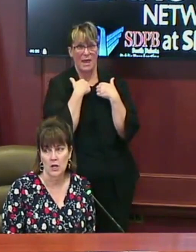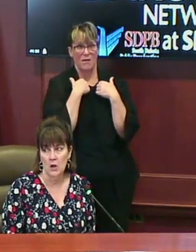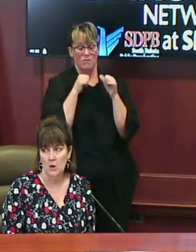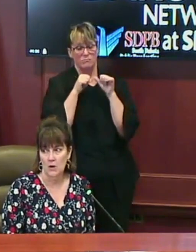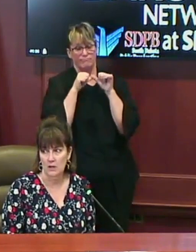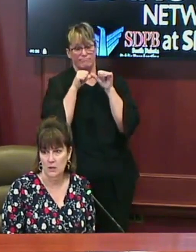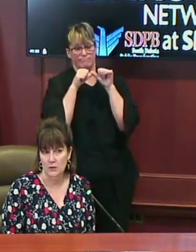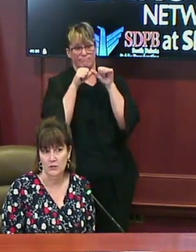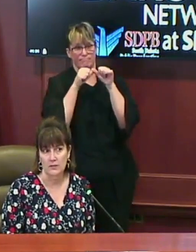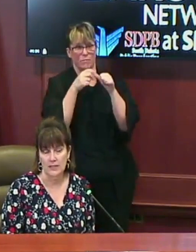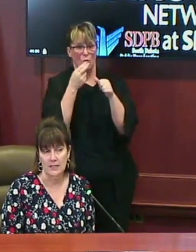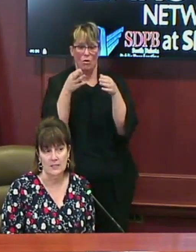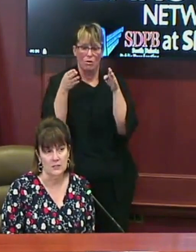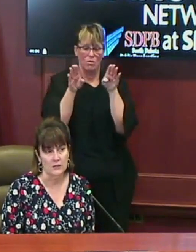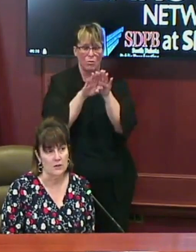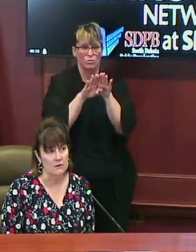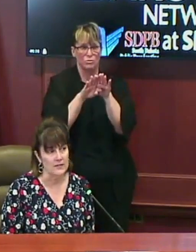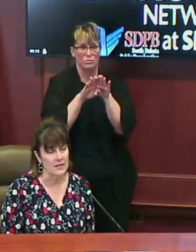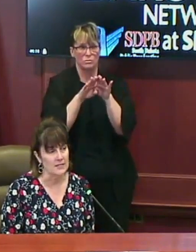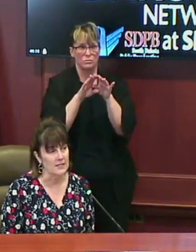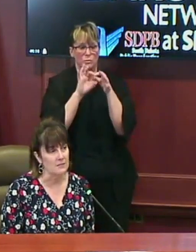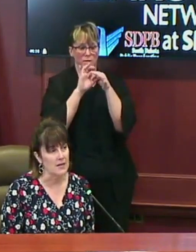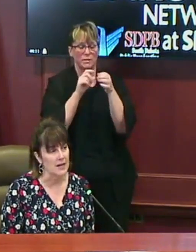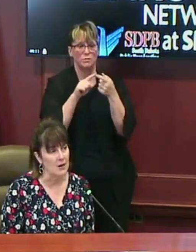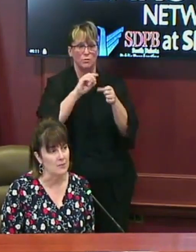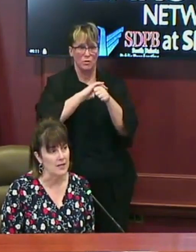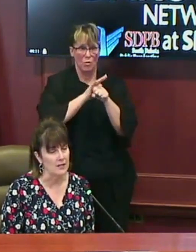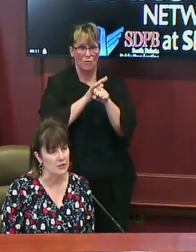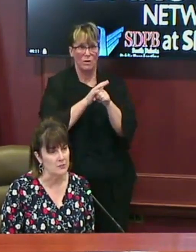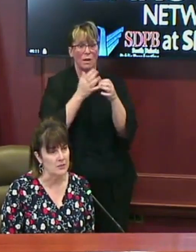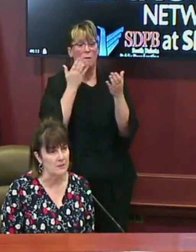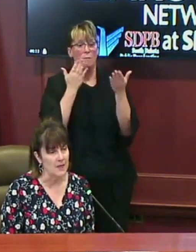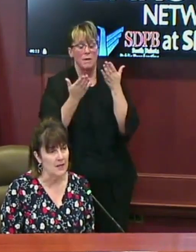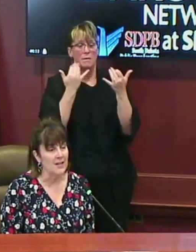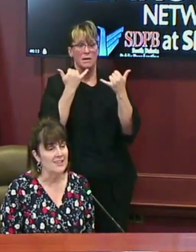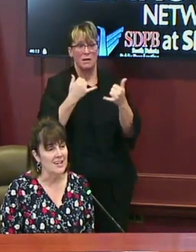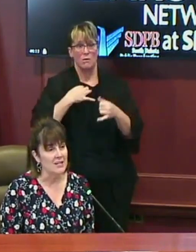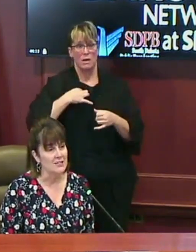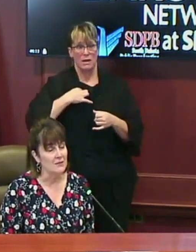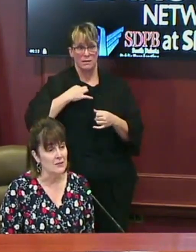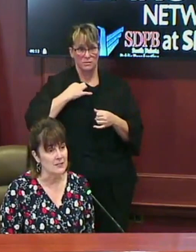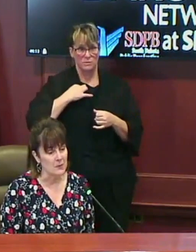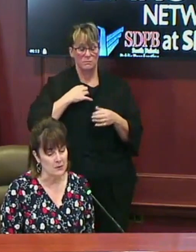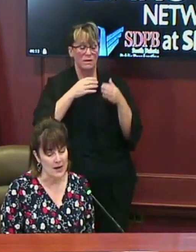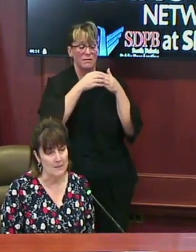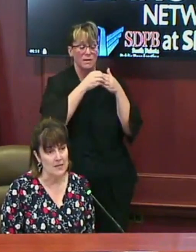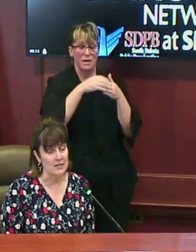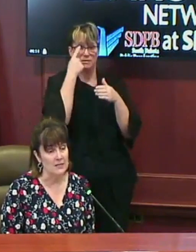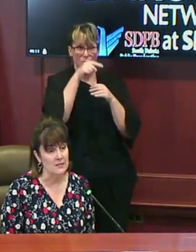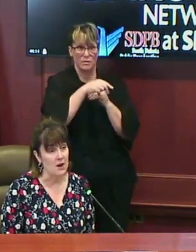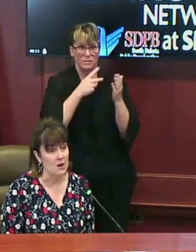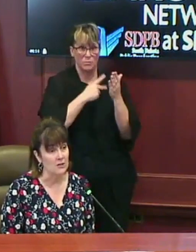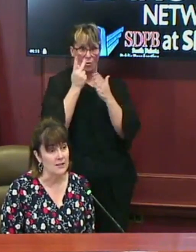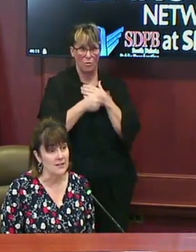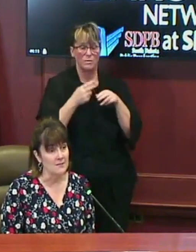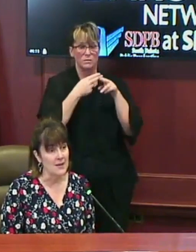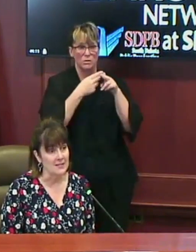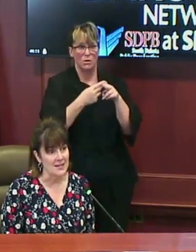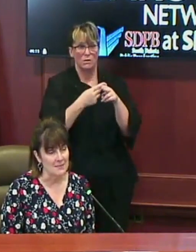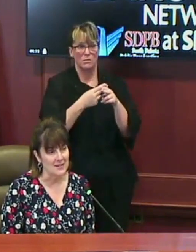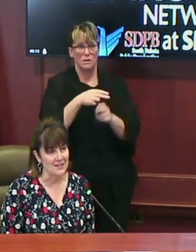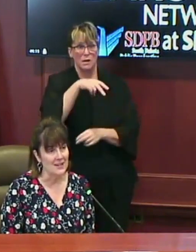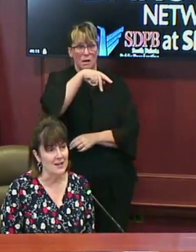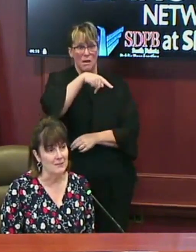in work or closure related to the COVID-19 may now be eligible. The guidance for this program, and it is called